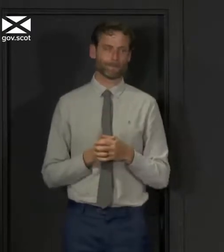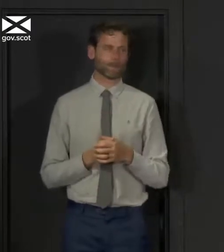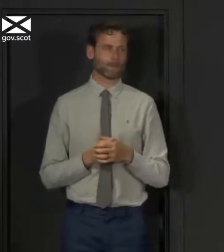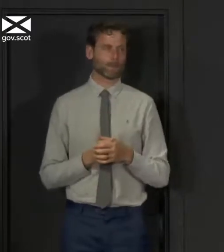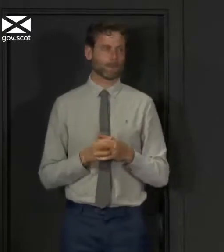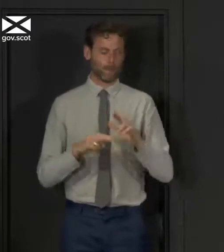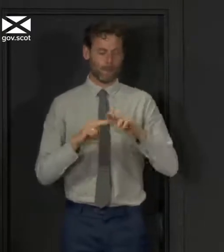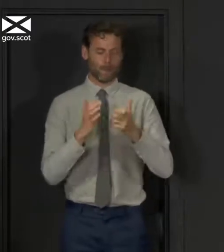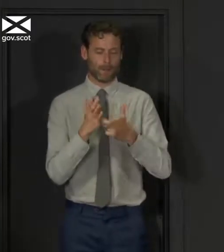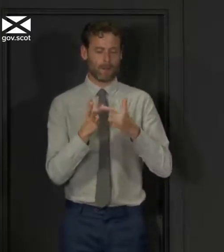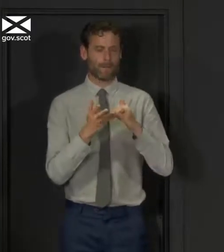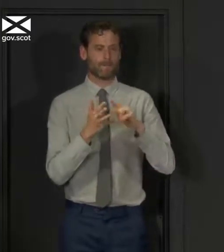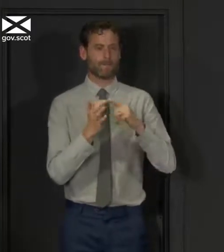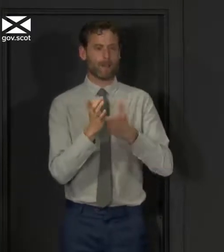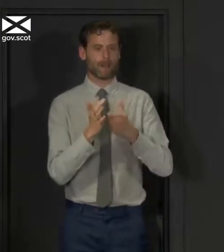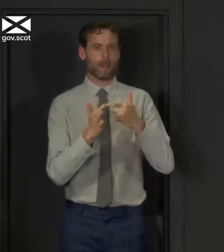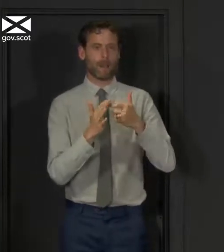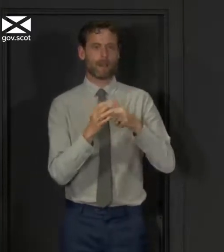Fraser Knight from Global.